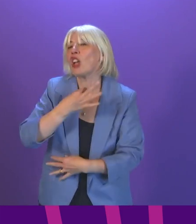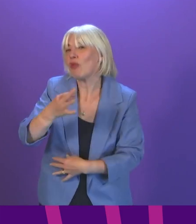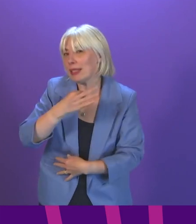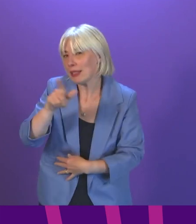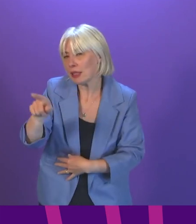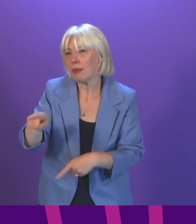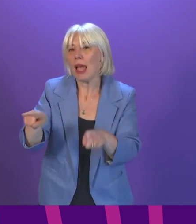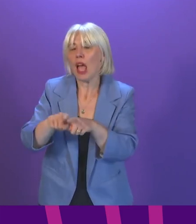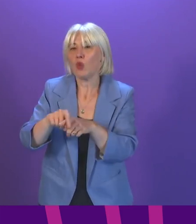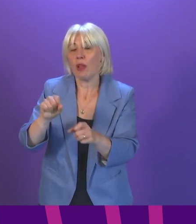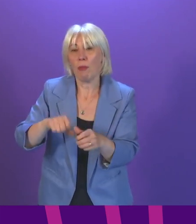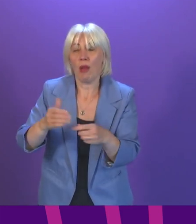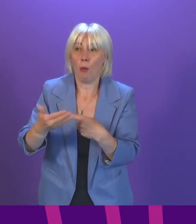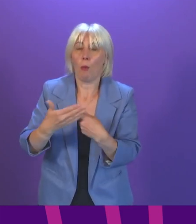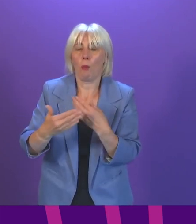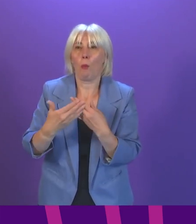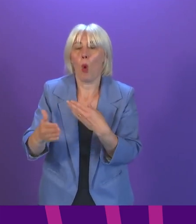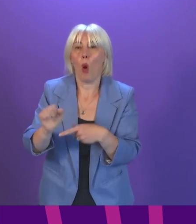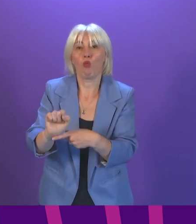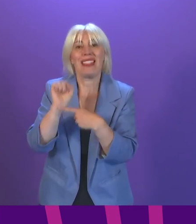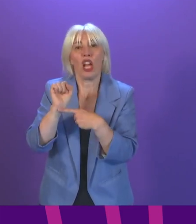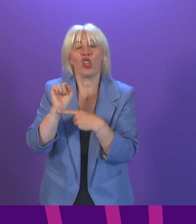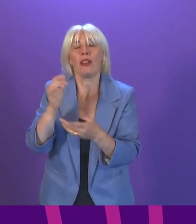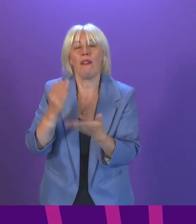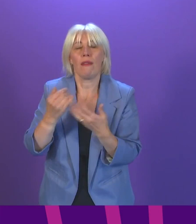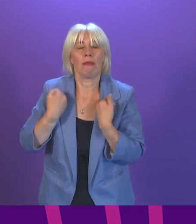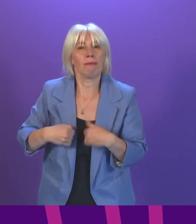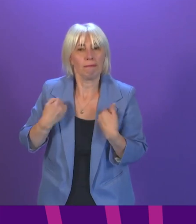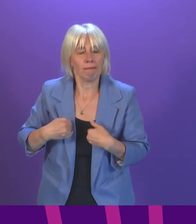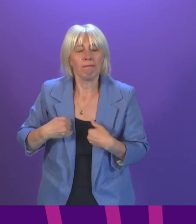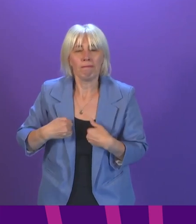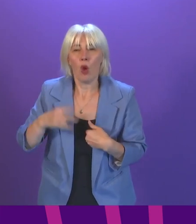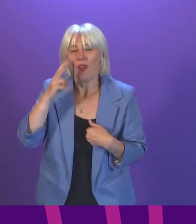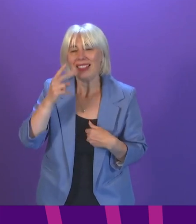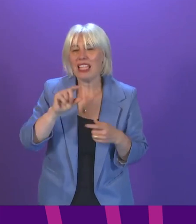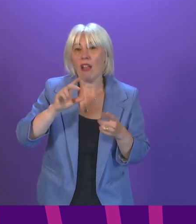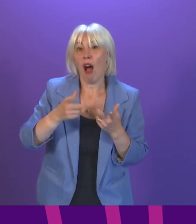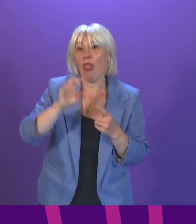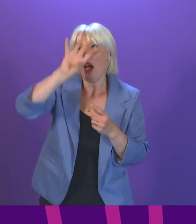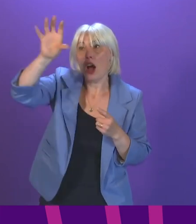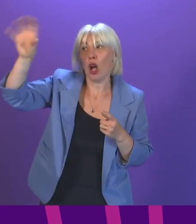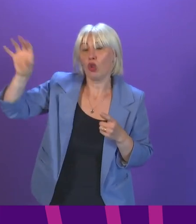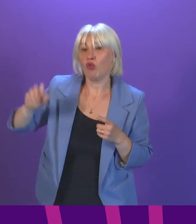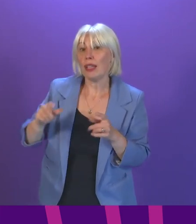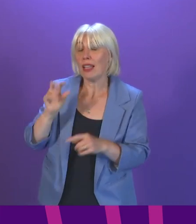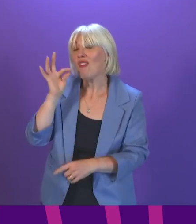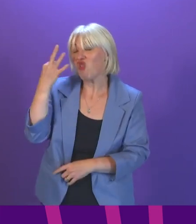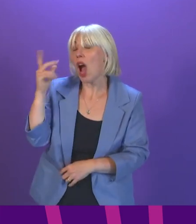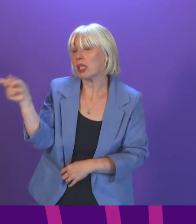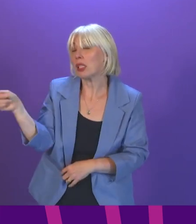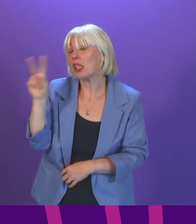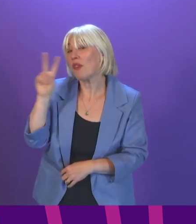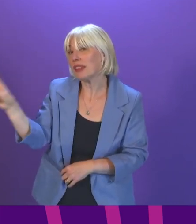maximise protection against serious illness. And we believe, as has been seen already in some other countries, perhaps most notably in France,